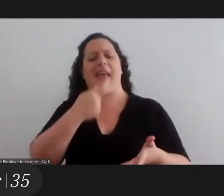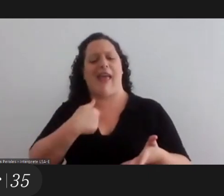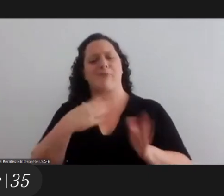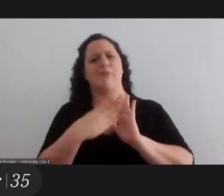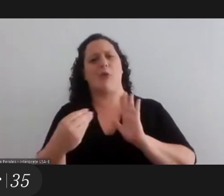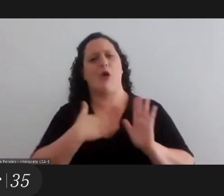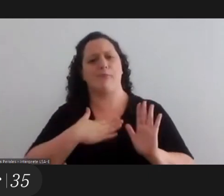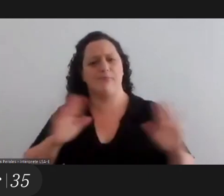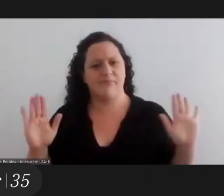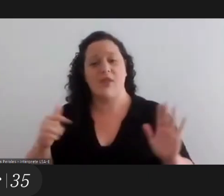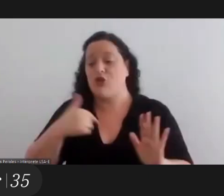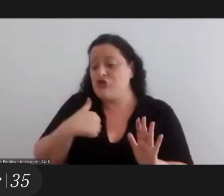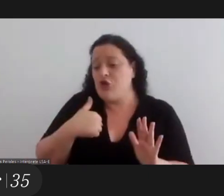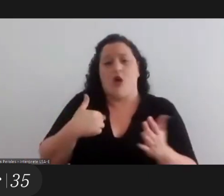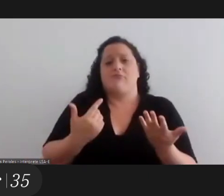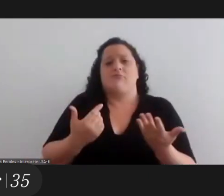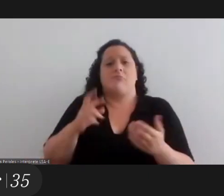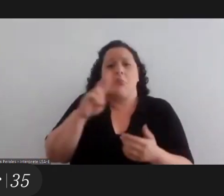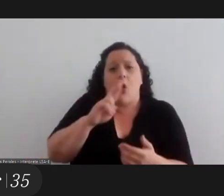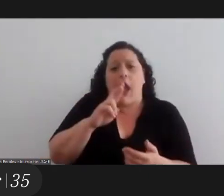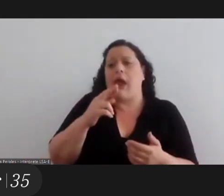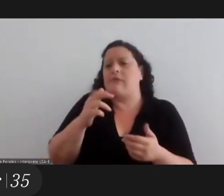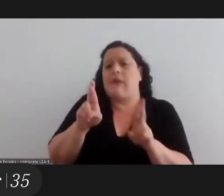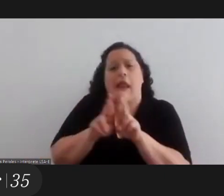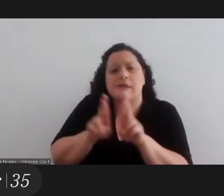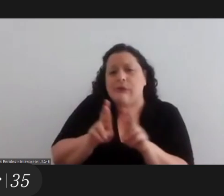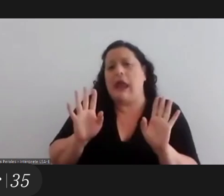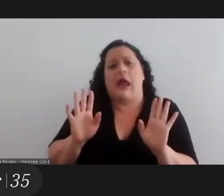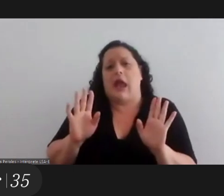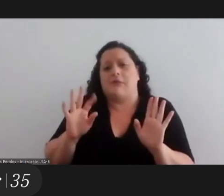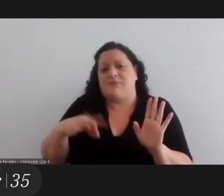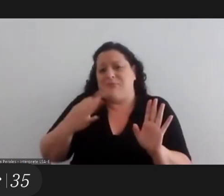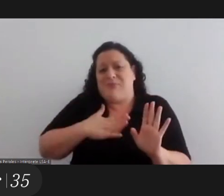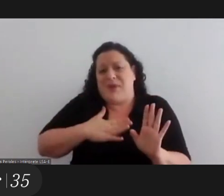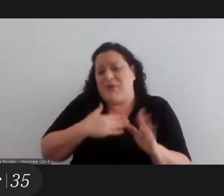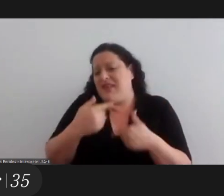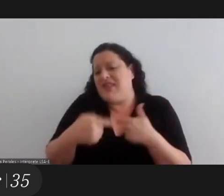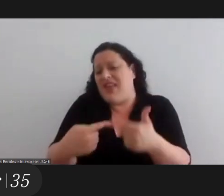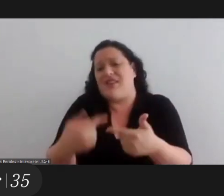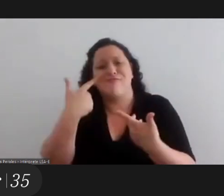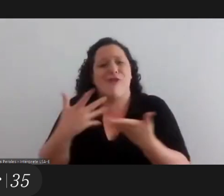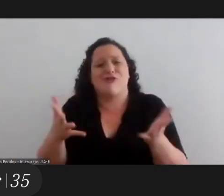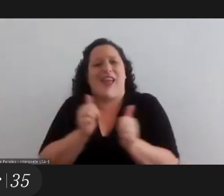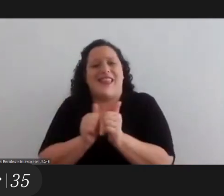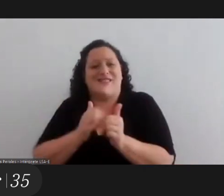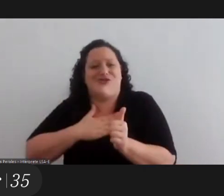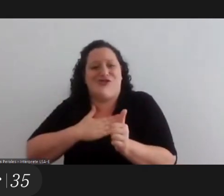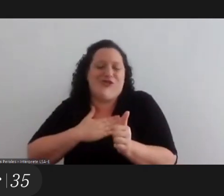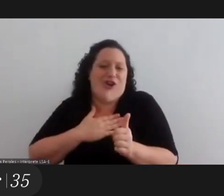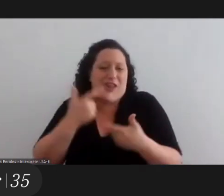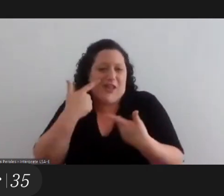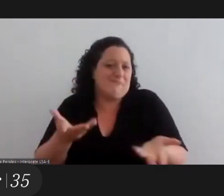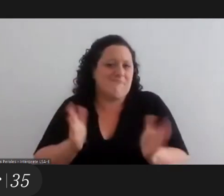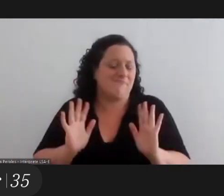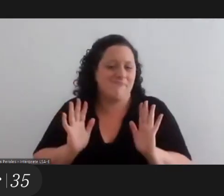show what we do through examples i will have a story as a woman as a lesbian and then that's how i